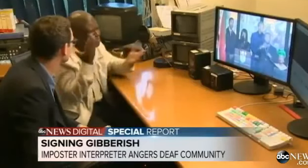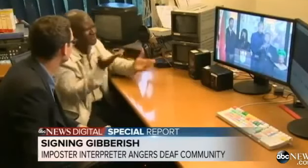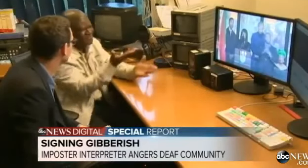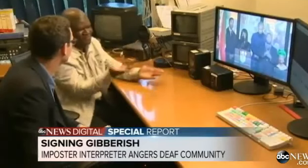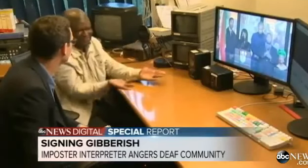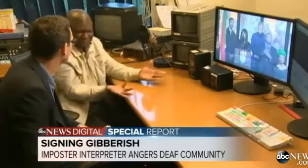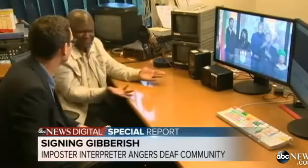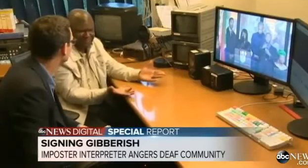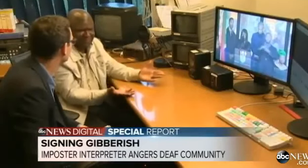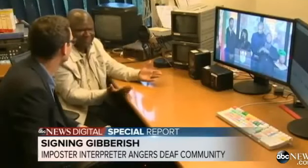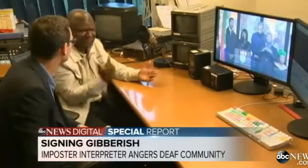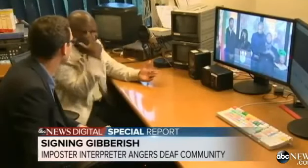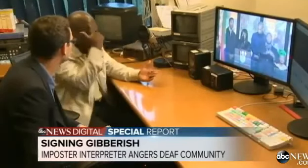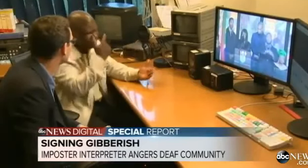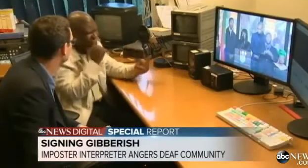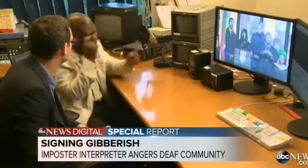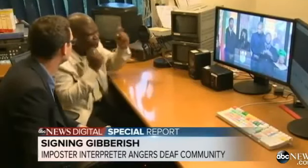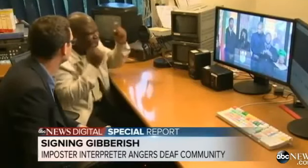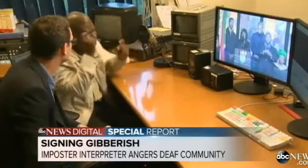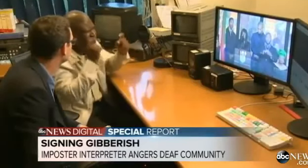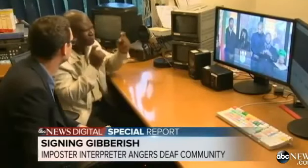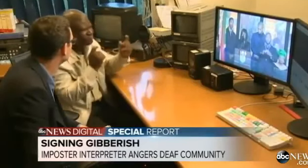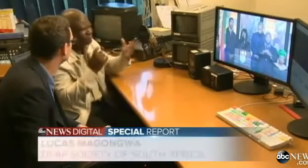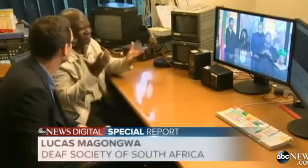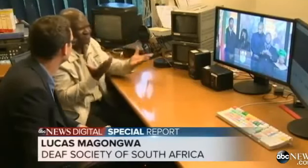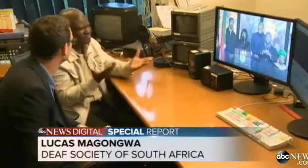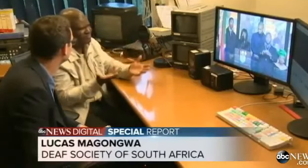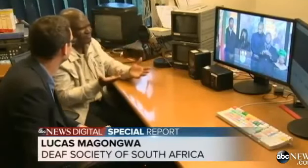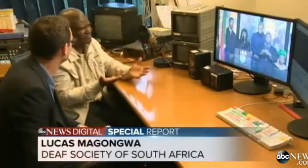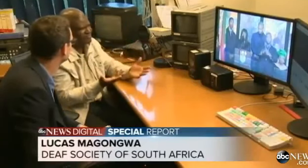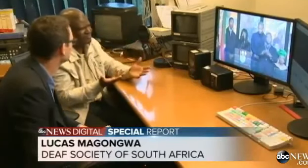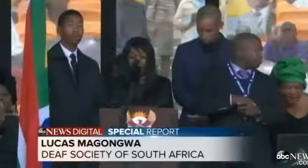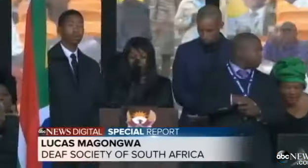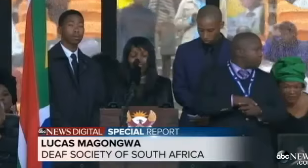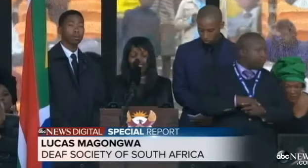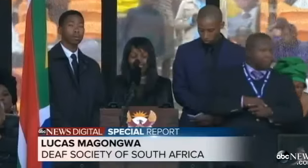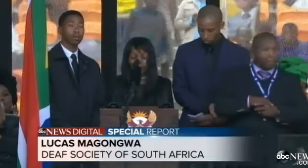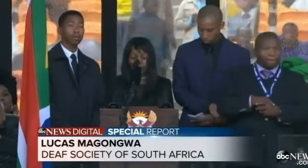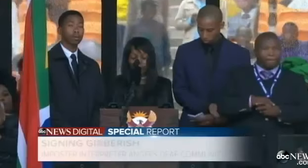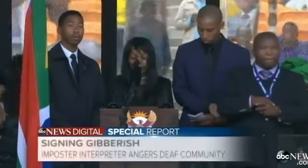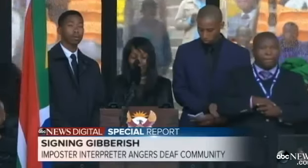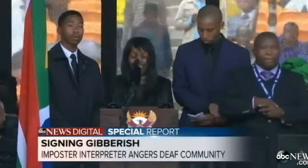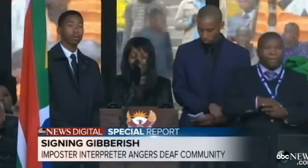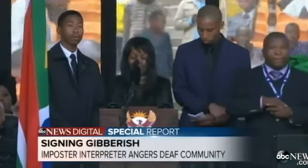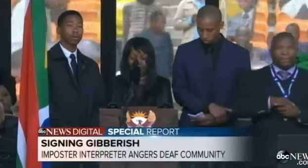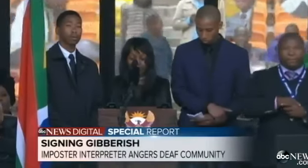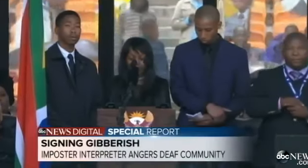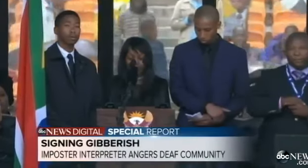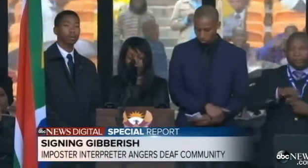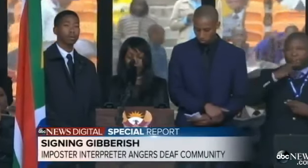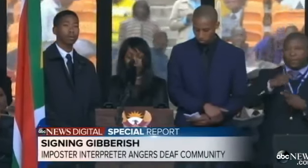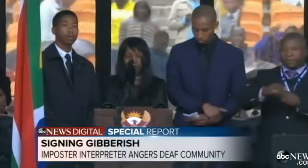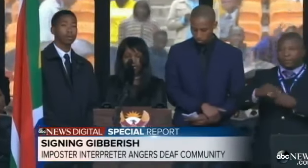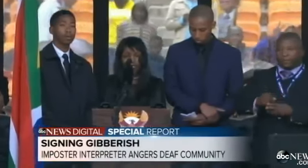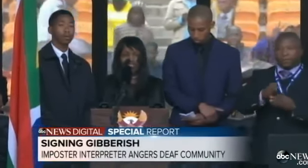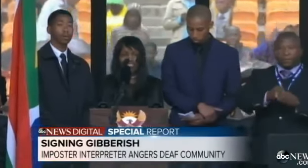So there should be facial expressions. There's even no facial expressions. Lucas even wonders if a rocking horse was mentioned in the poem,